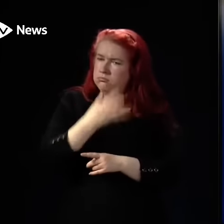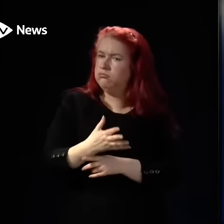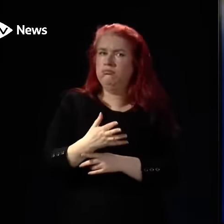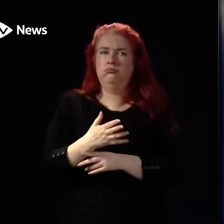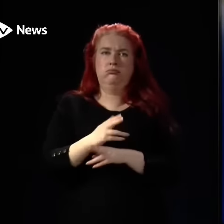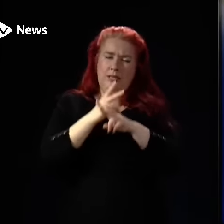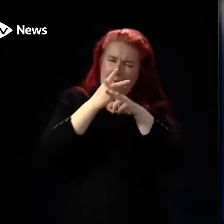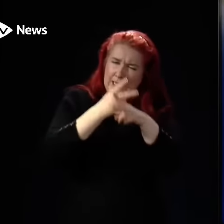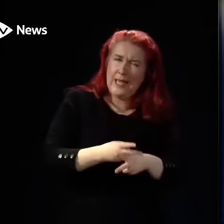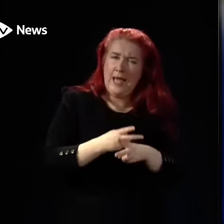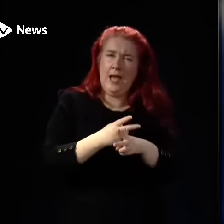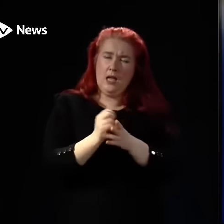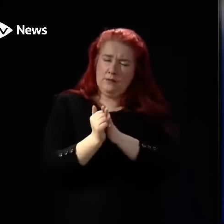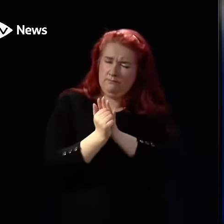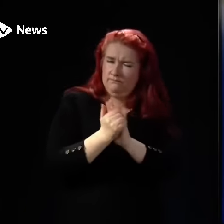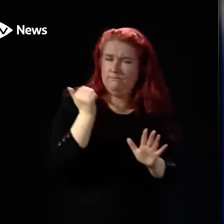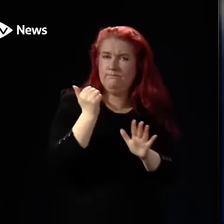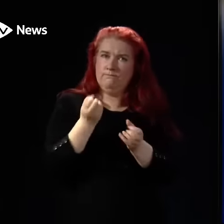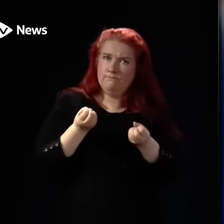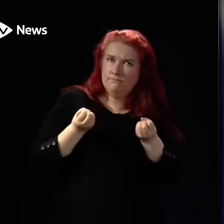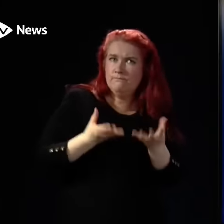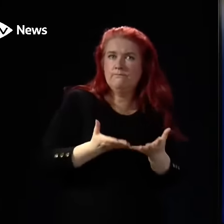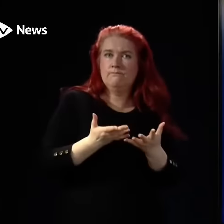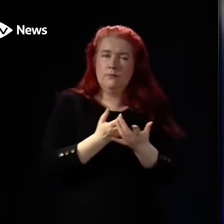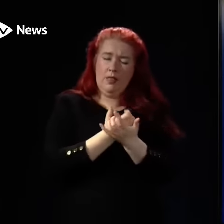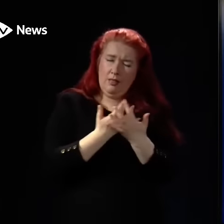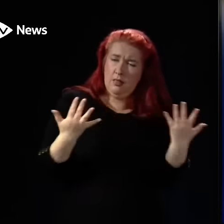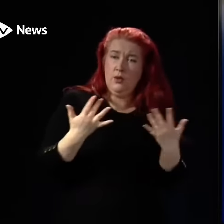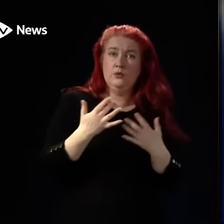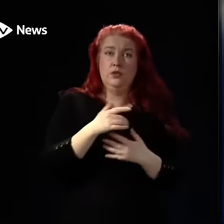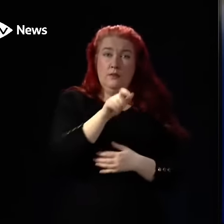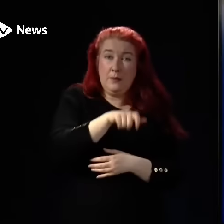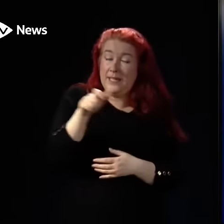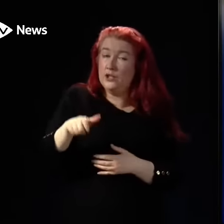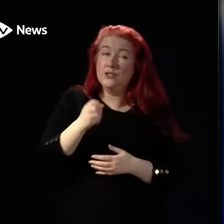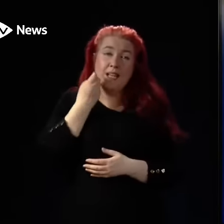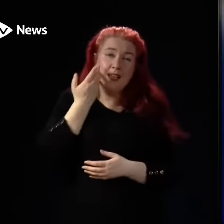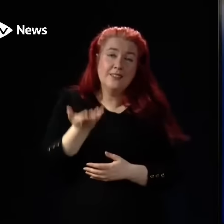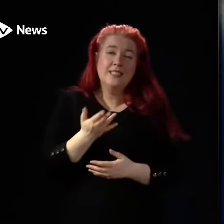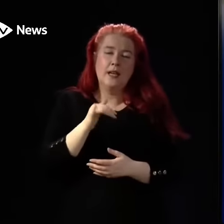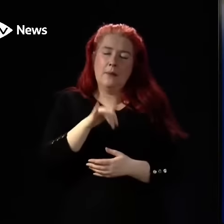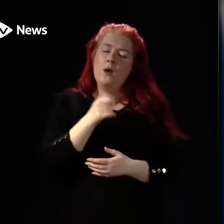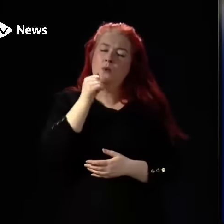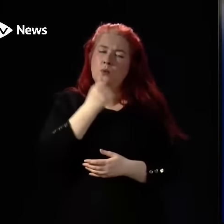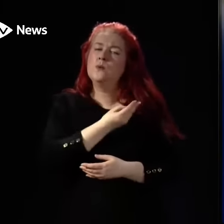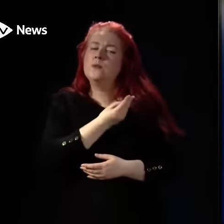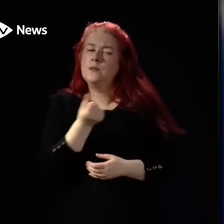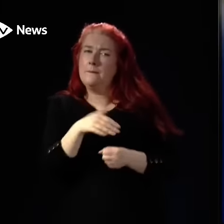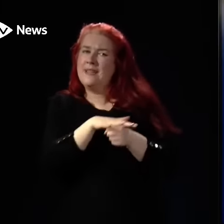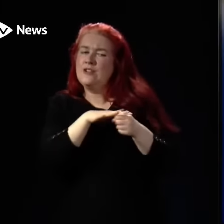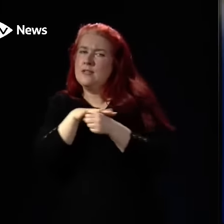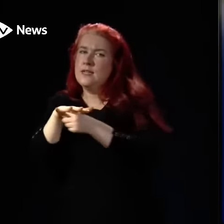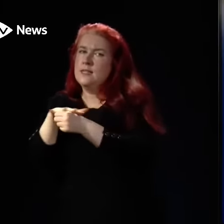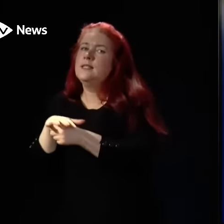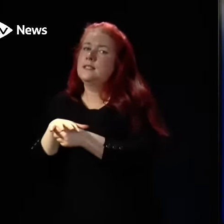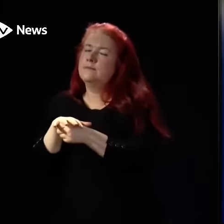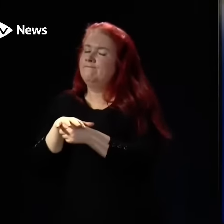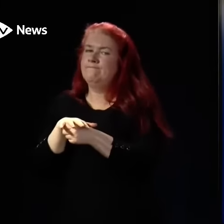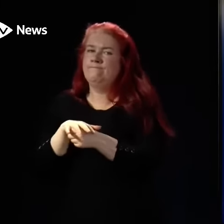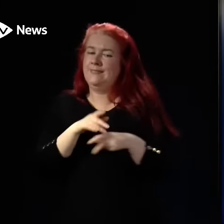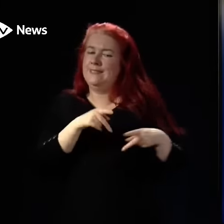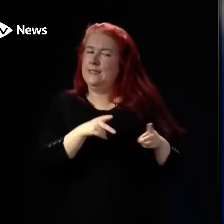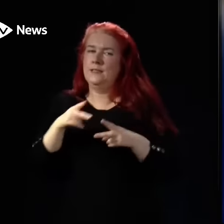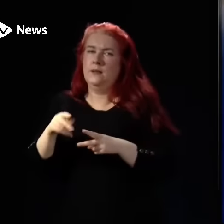excellent care for thousands of patients each and every single day, in some key areas the system is not currently